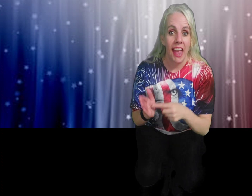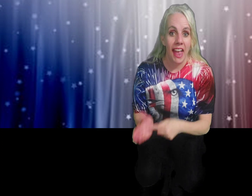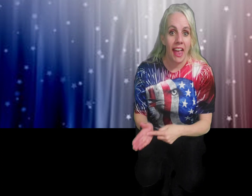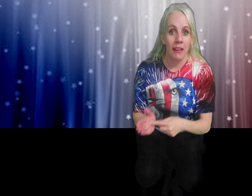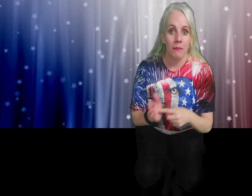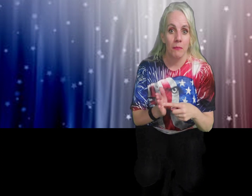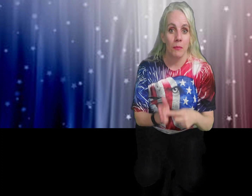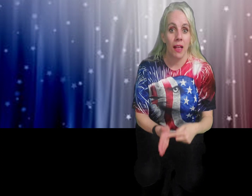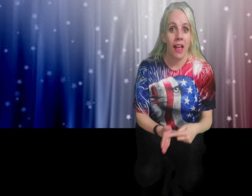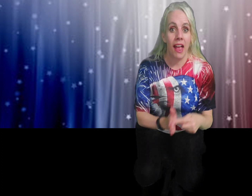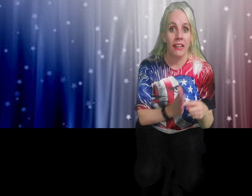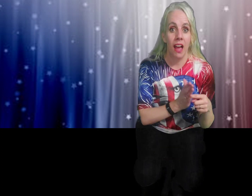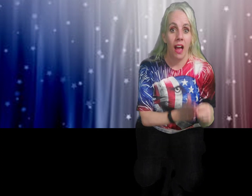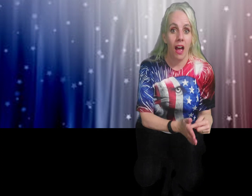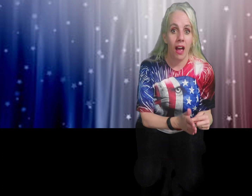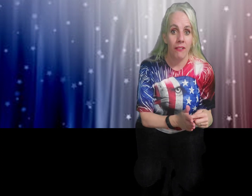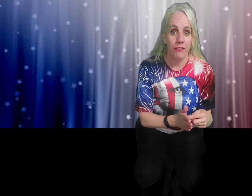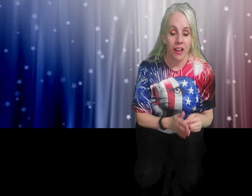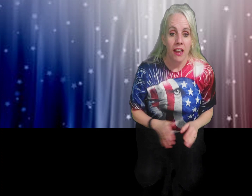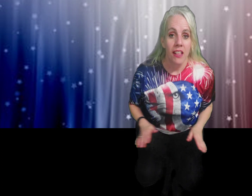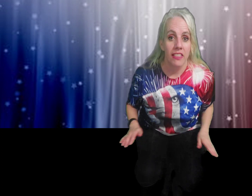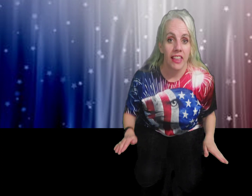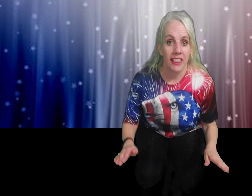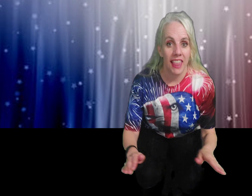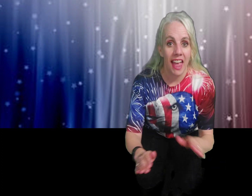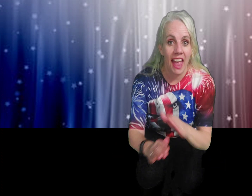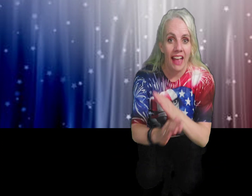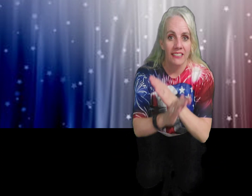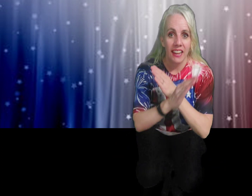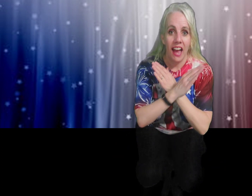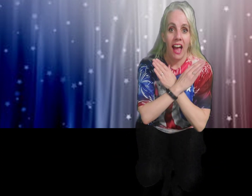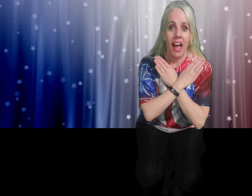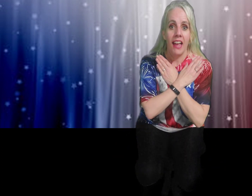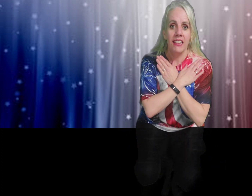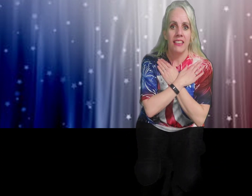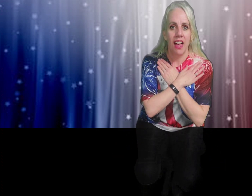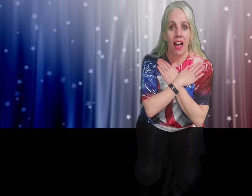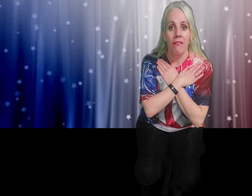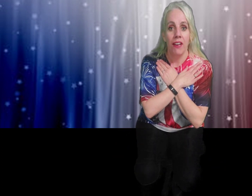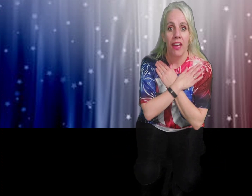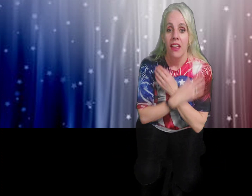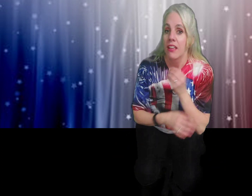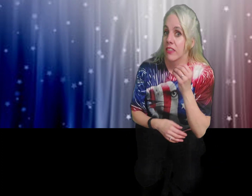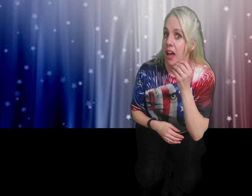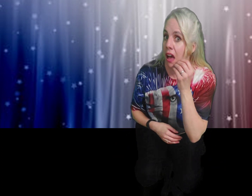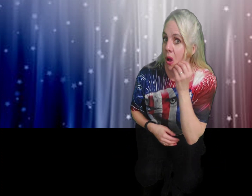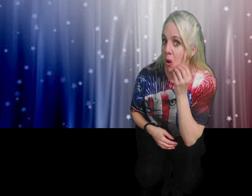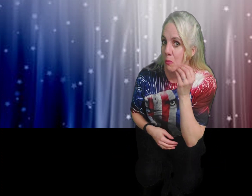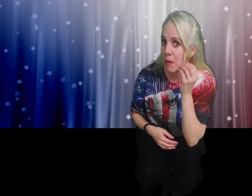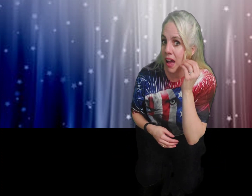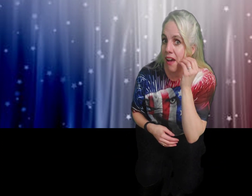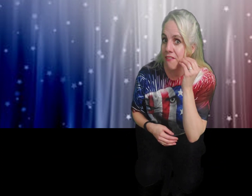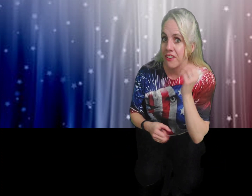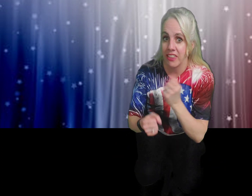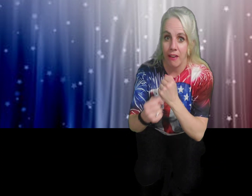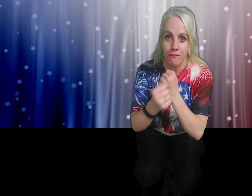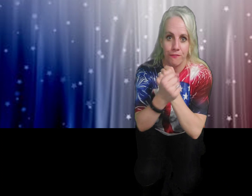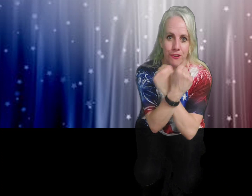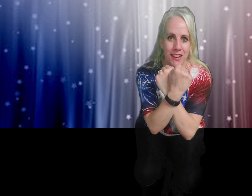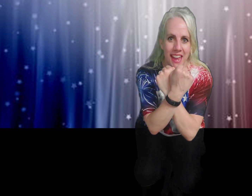emblem of the land I love. The home of the free